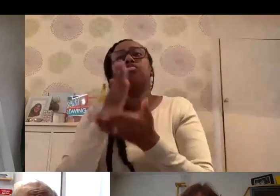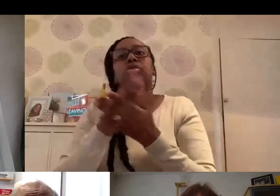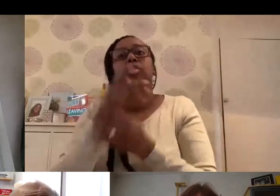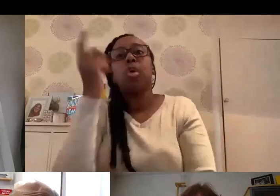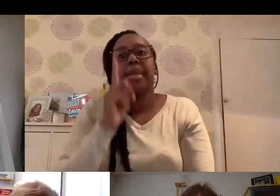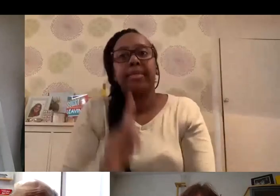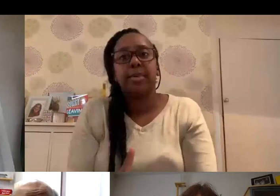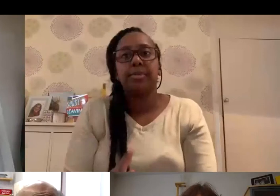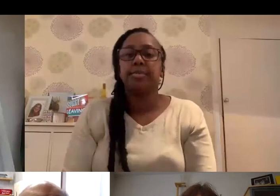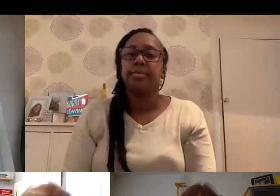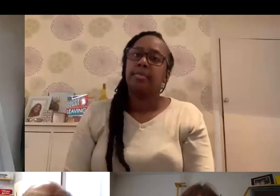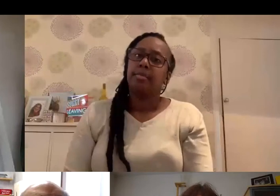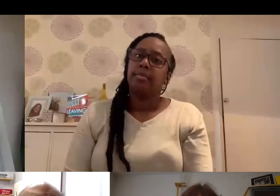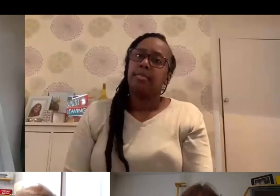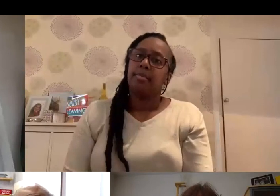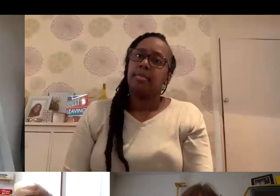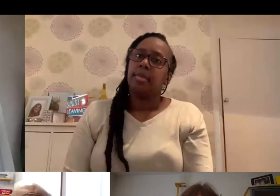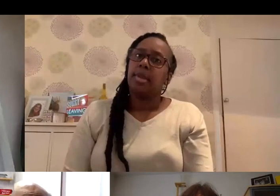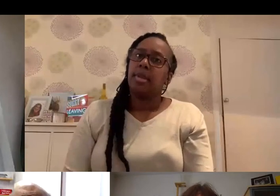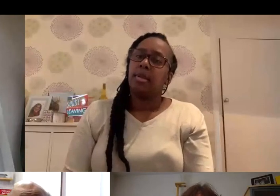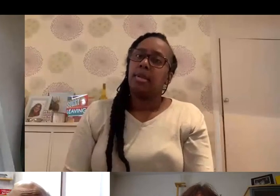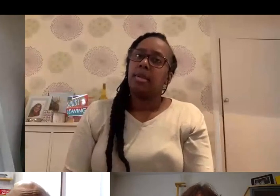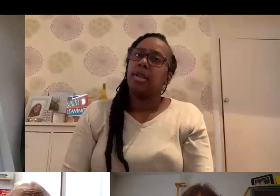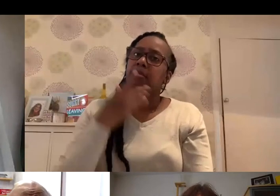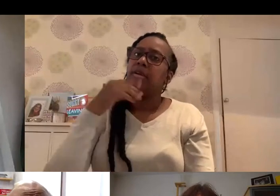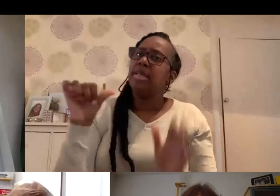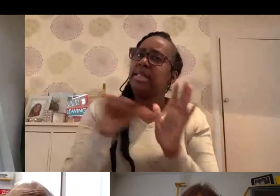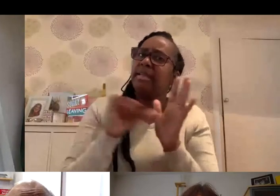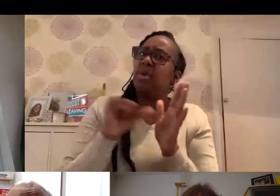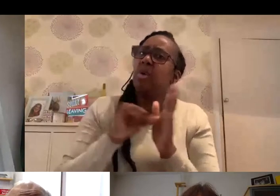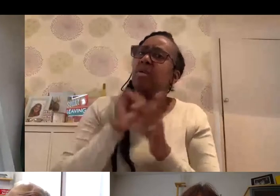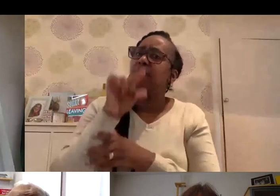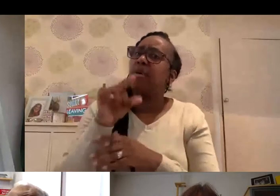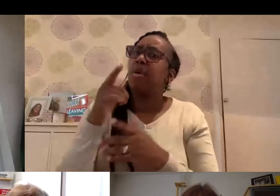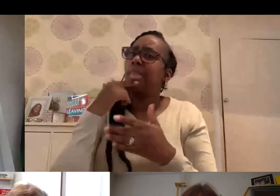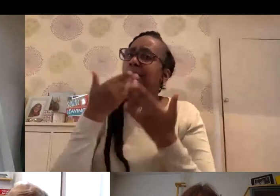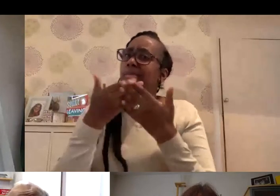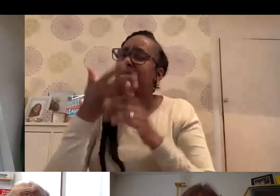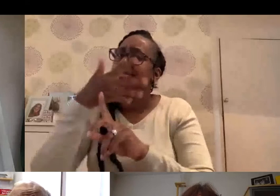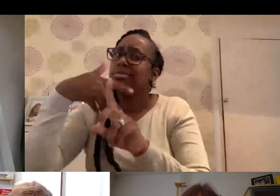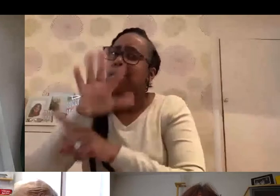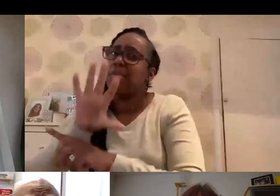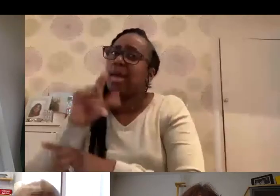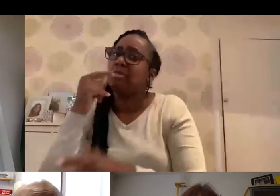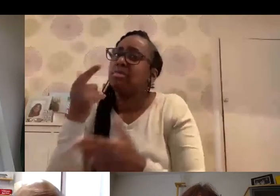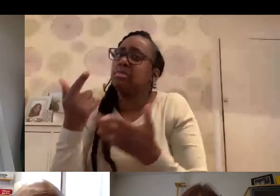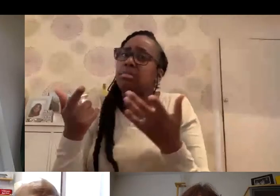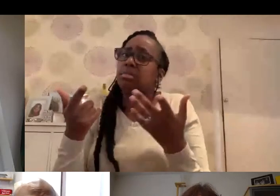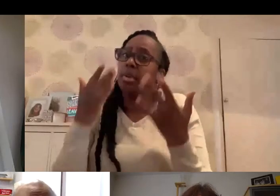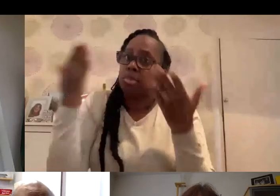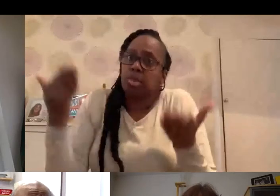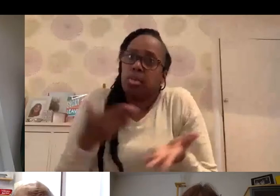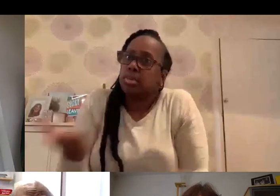at end of the day, I'm not from the Islamic faith. So it's very difficult for me to convain someone of a faith I